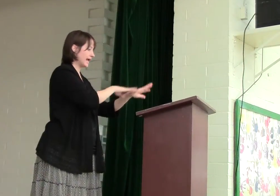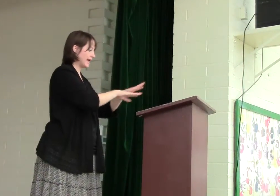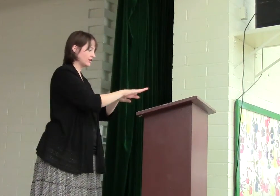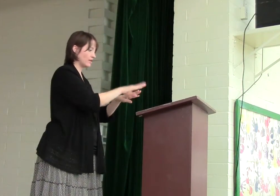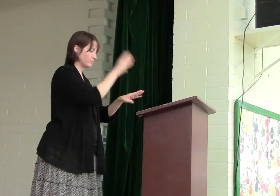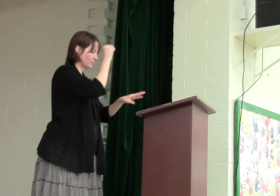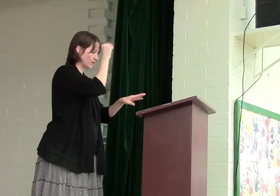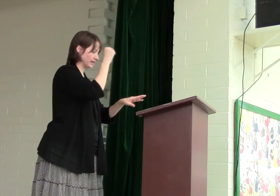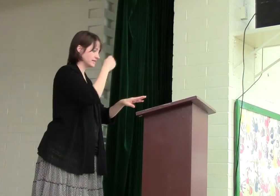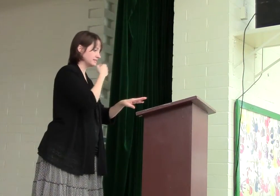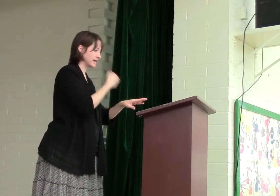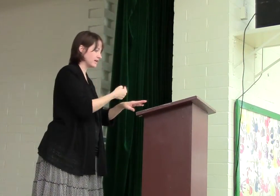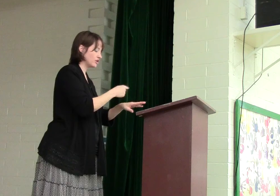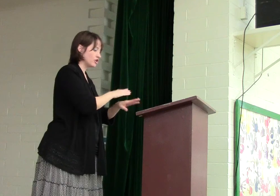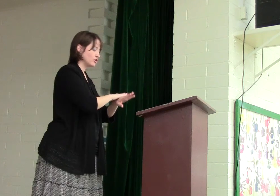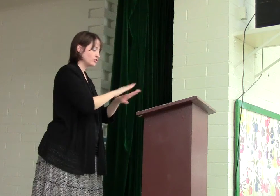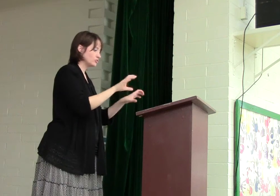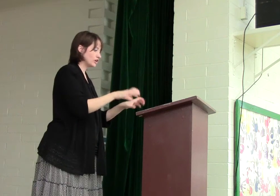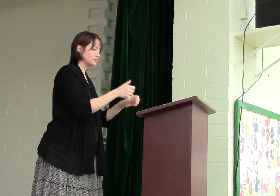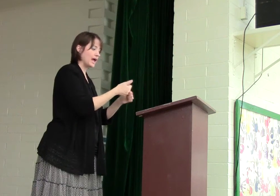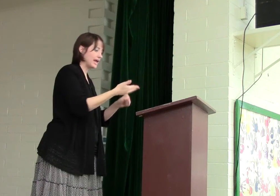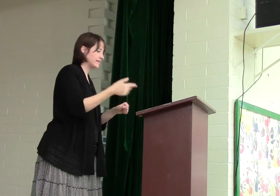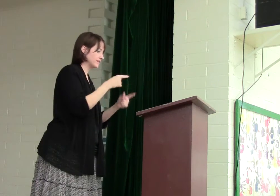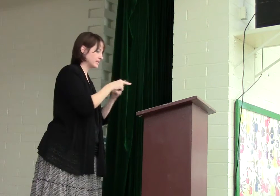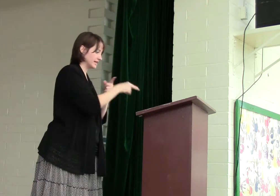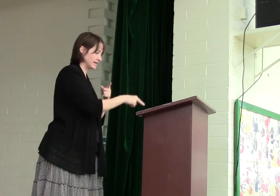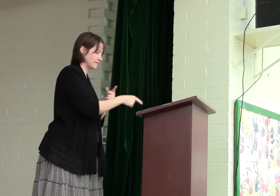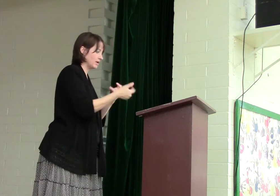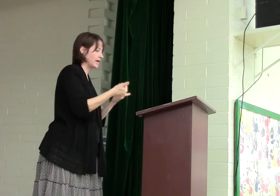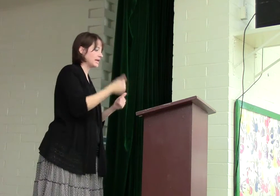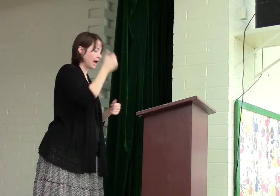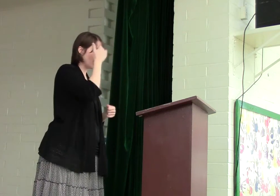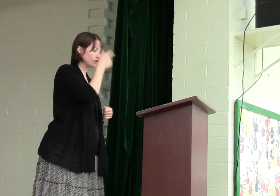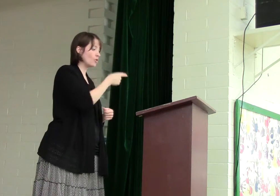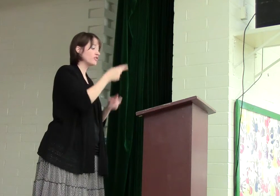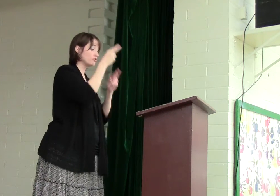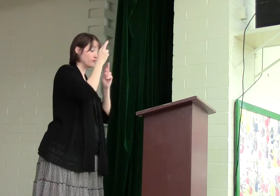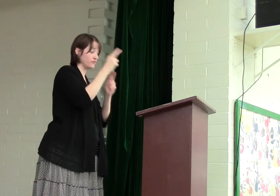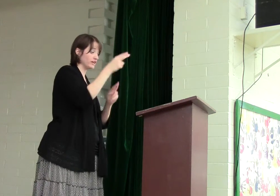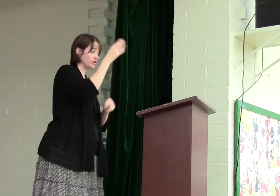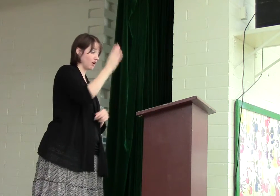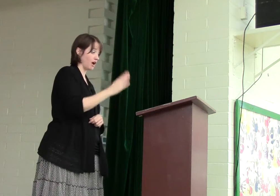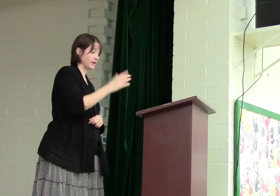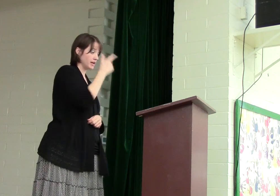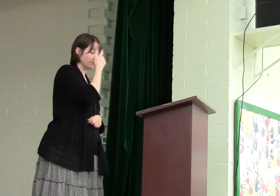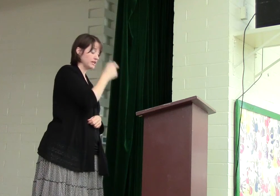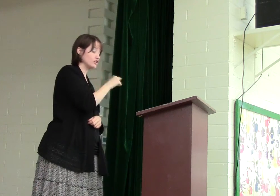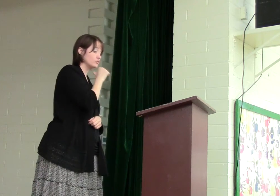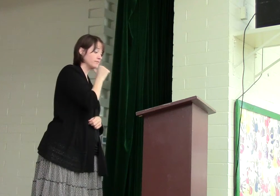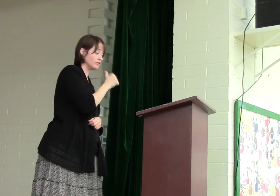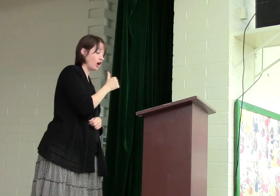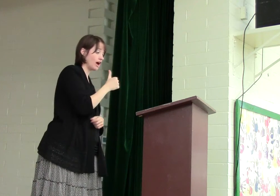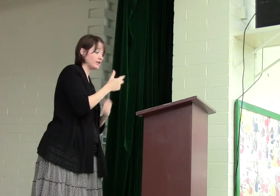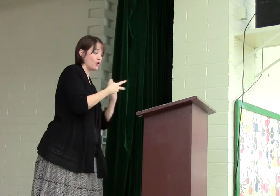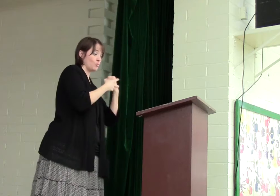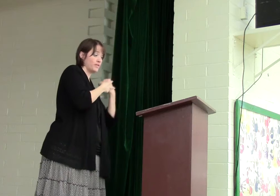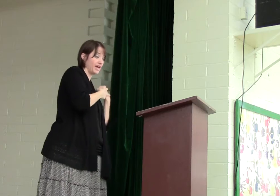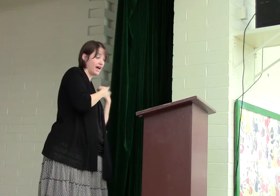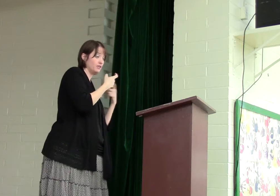hand on the boy, he said. Do not do anything in him. Now I know that you fear God because you have not withheld